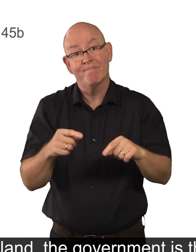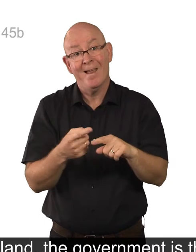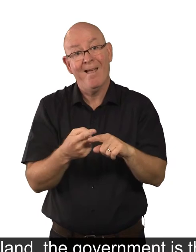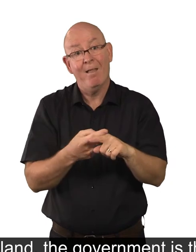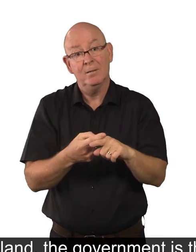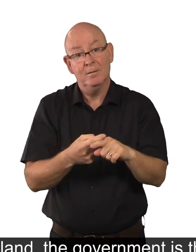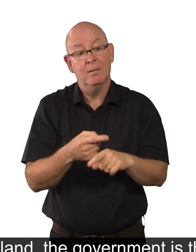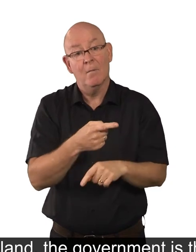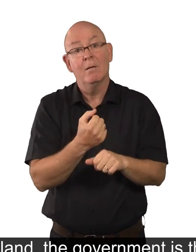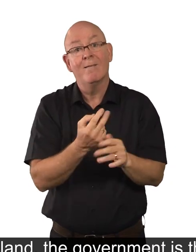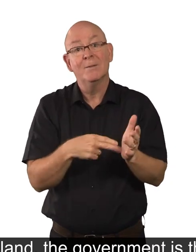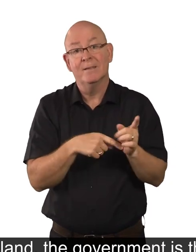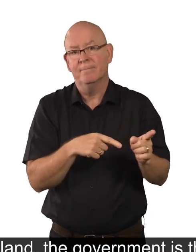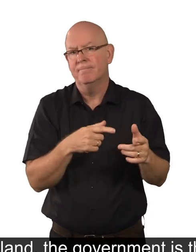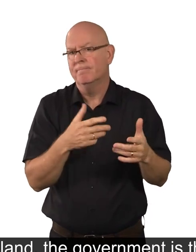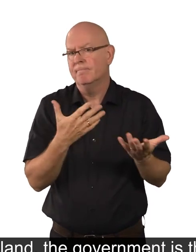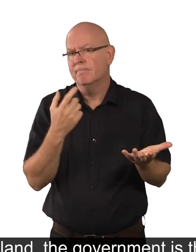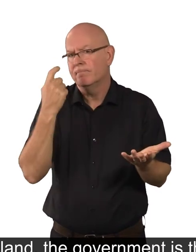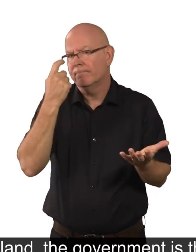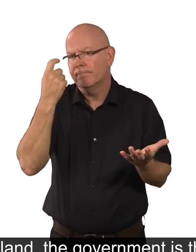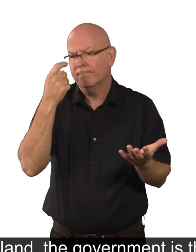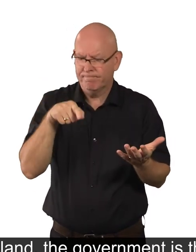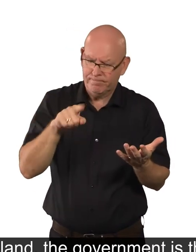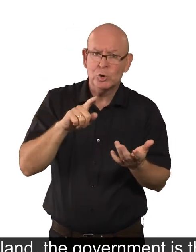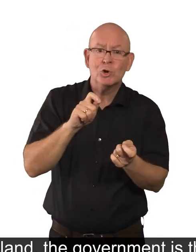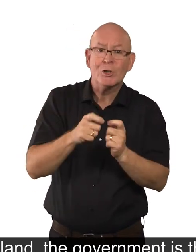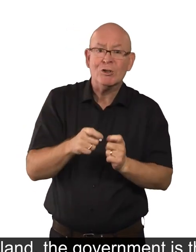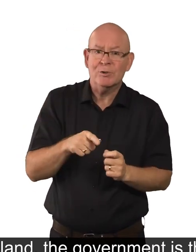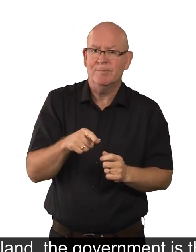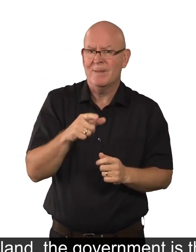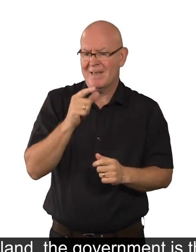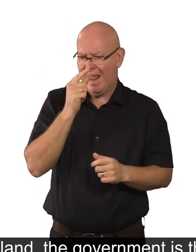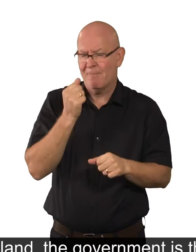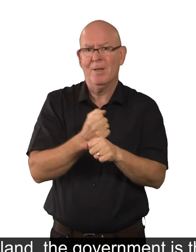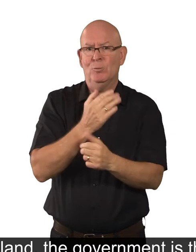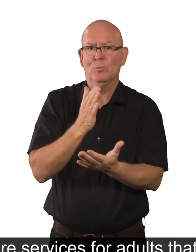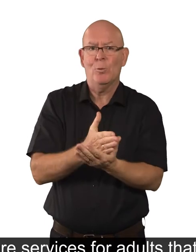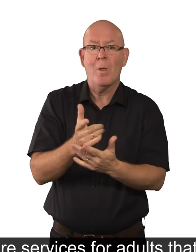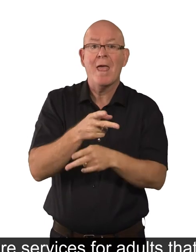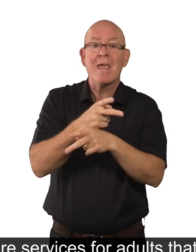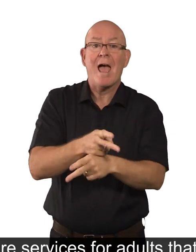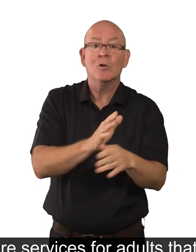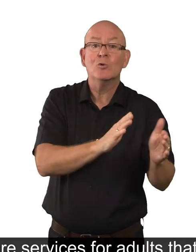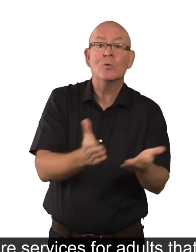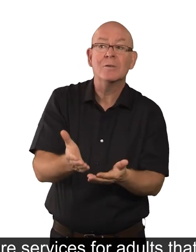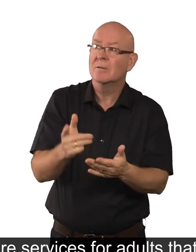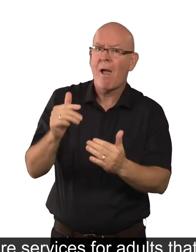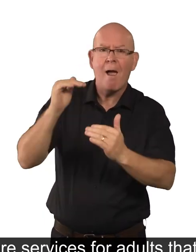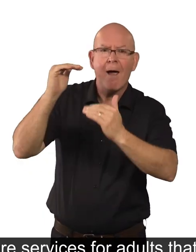In England, the government is thinking about changes it could make to care services for adults that